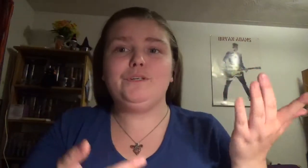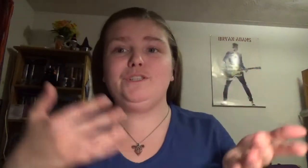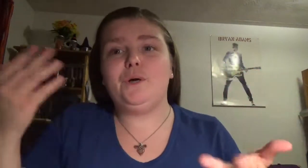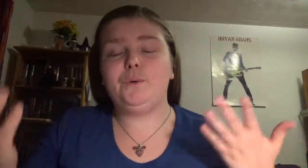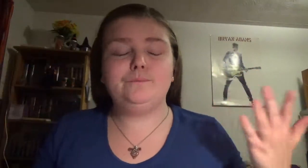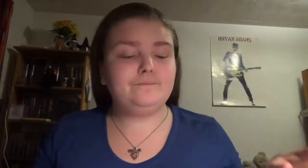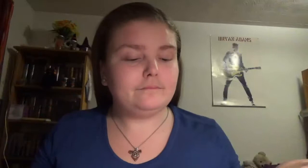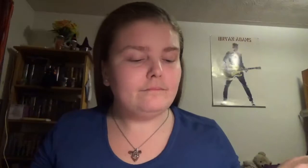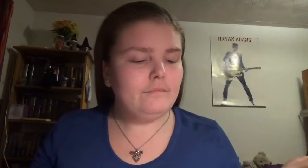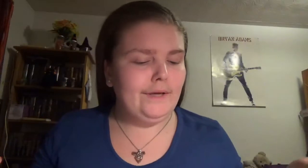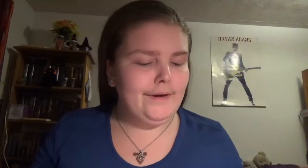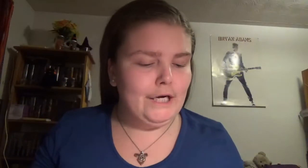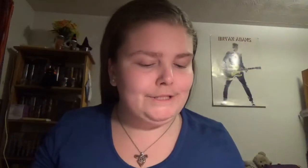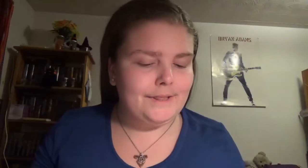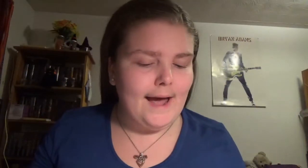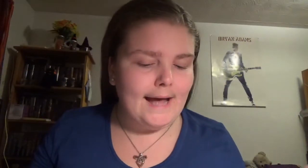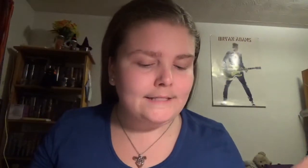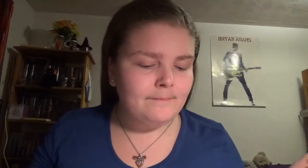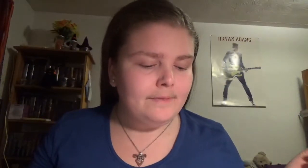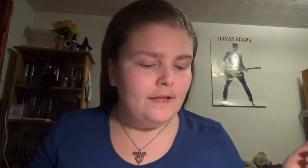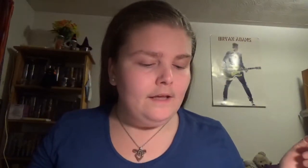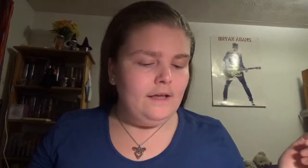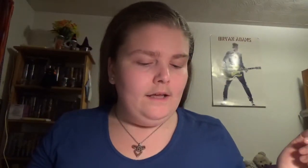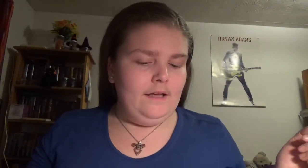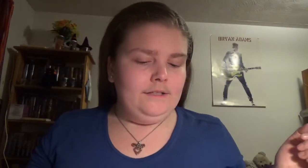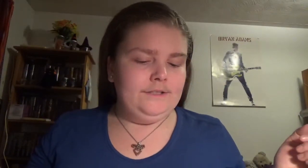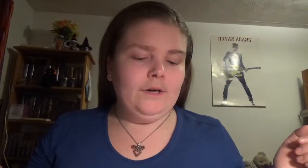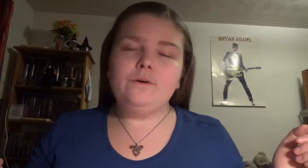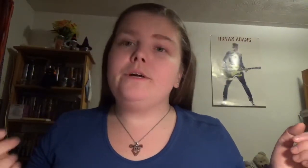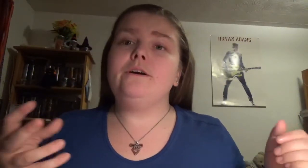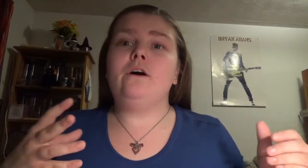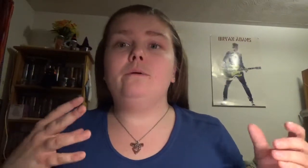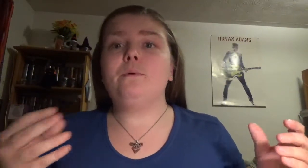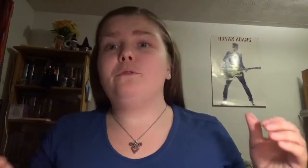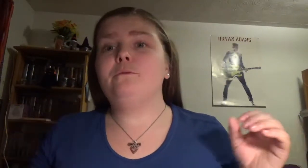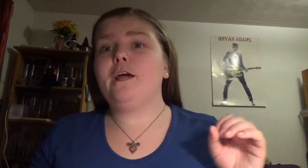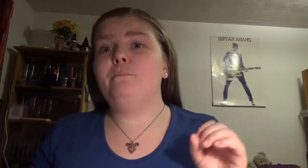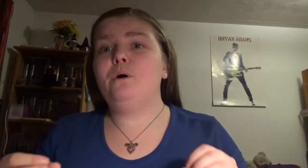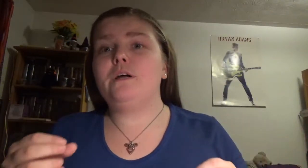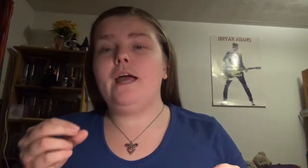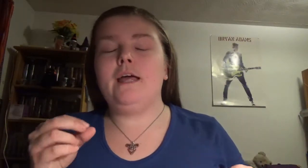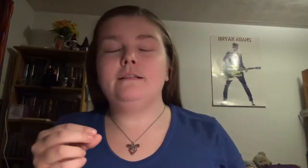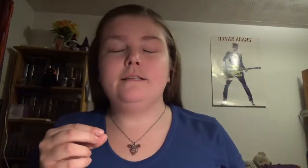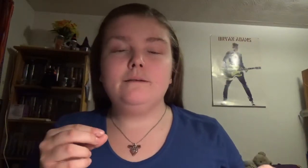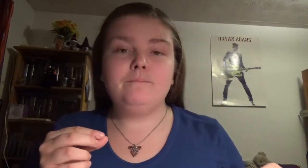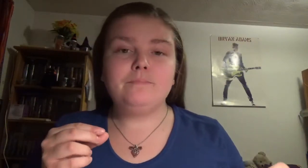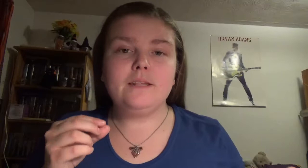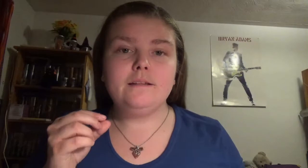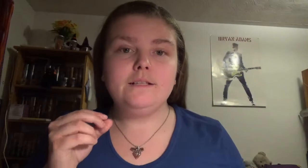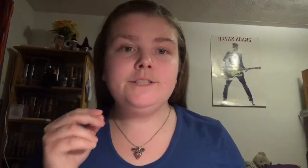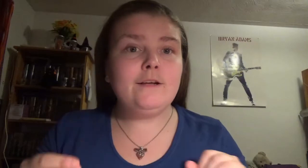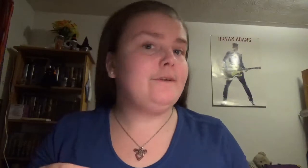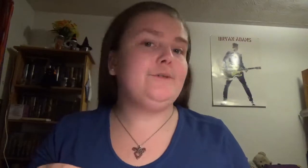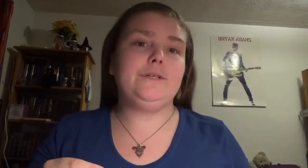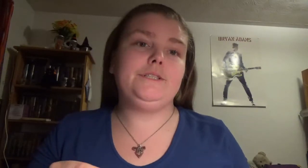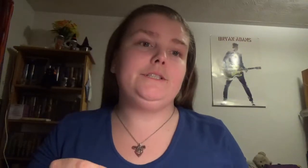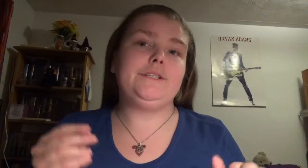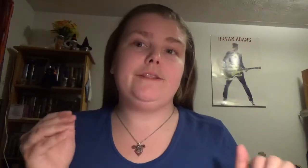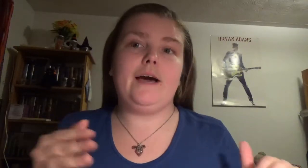so, there's that. So, there are both like book and site resources that